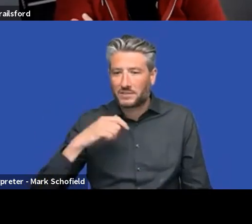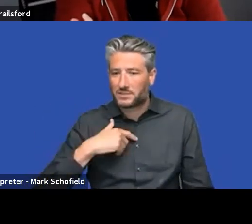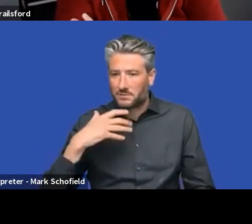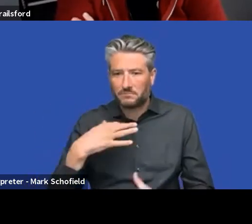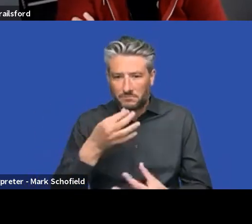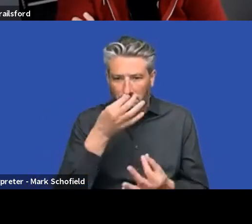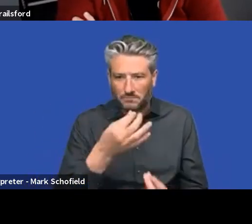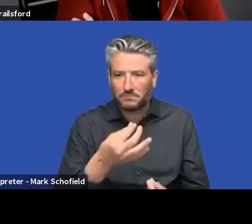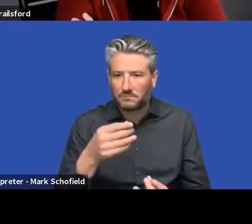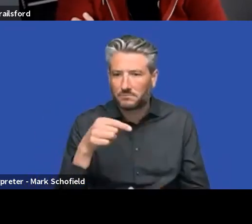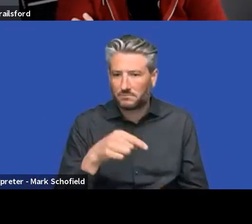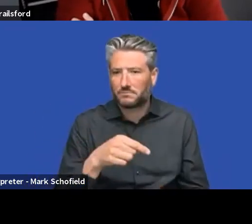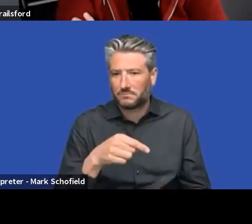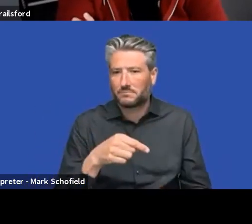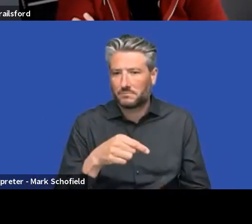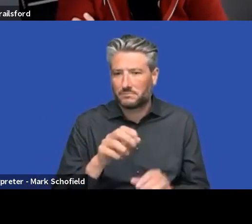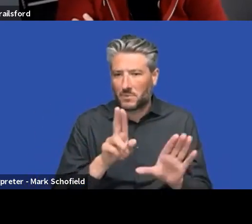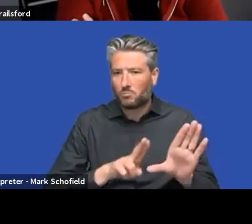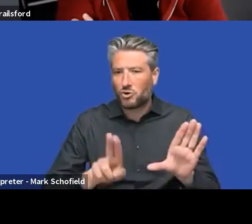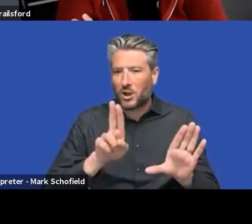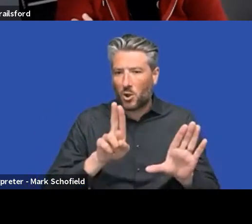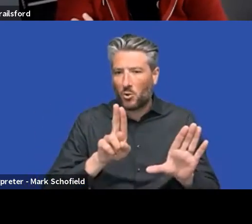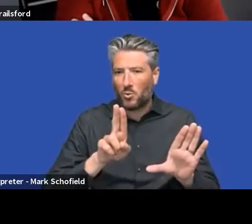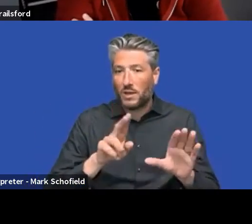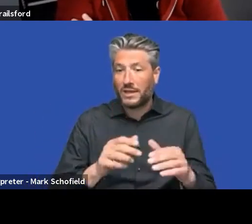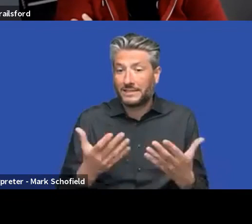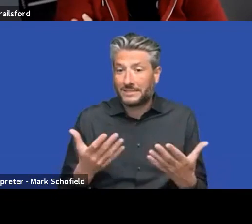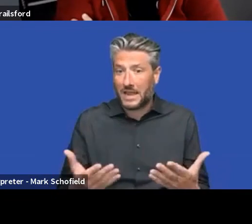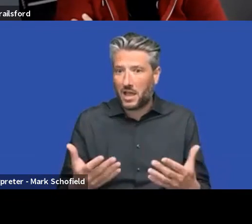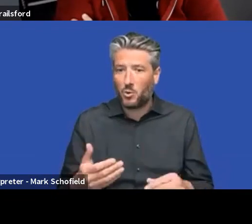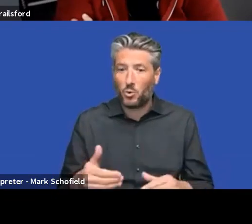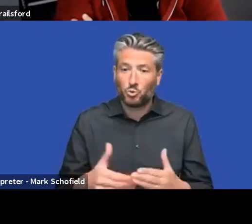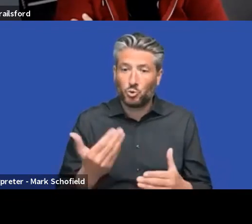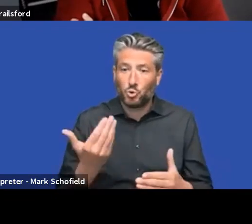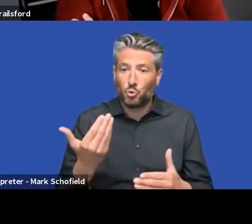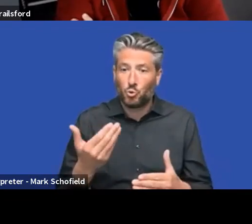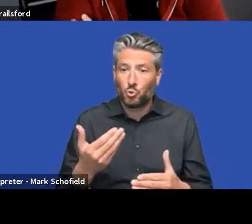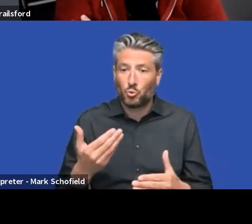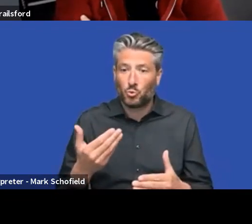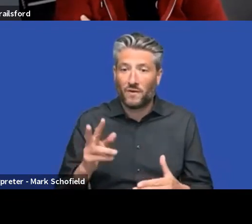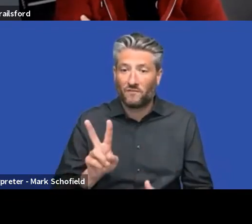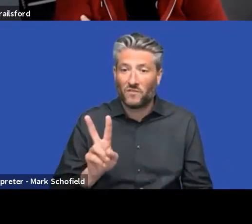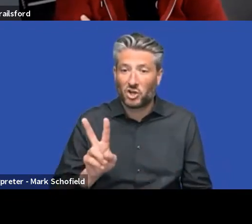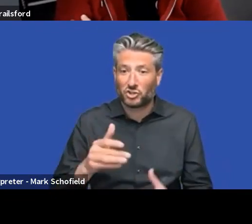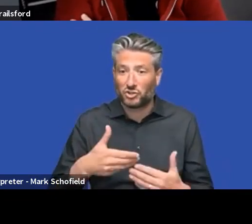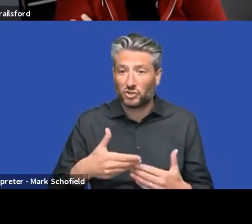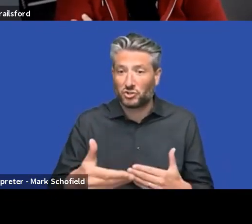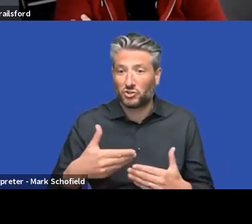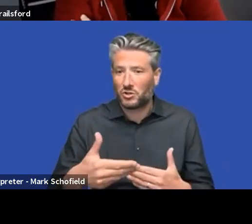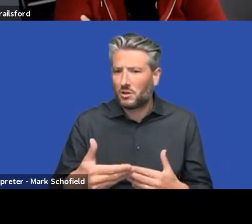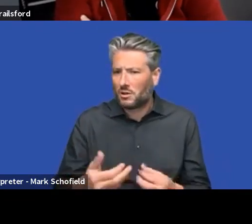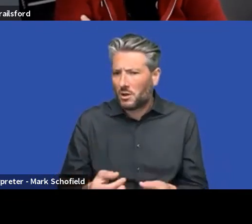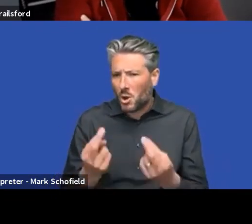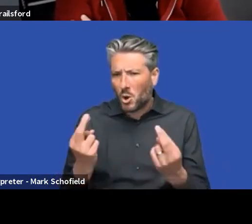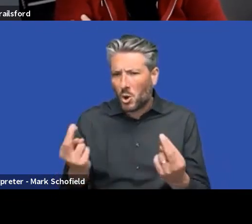for many other peoples. So we will hopefully open up, uh, Umbraco to a broader community of front end developers and, and yeah, make it interesting.